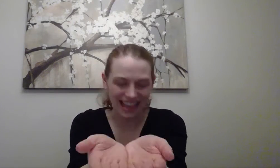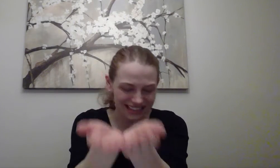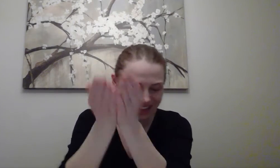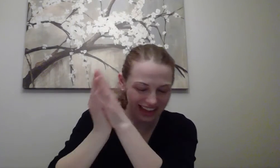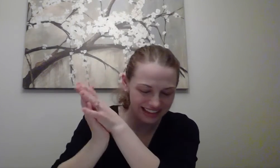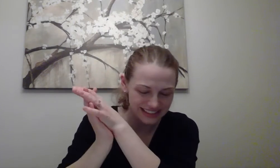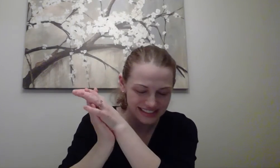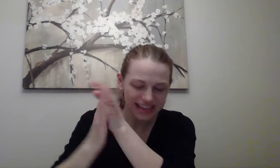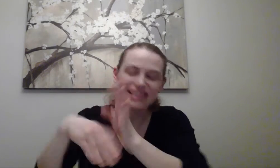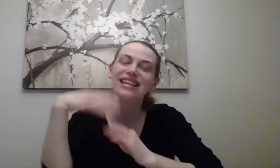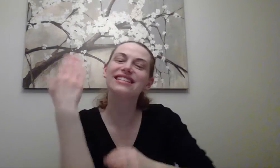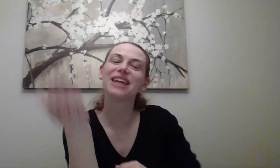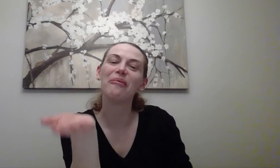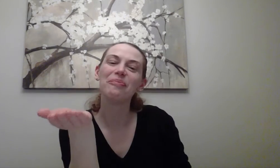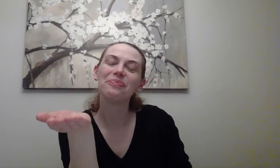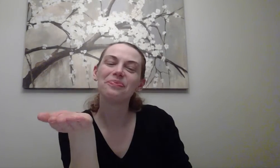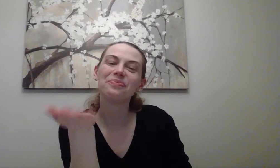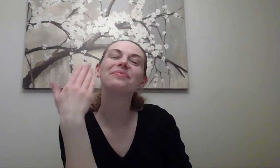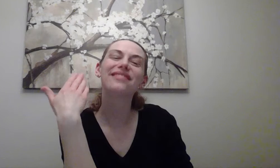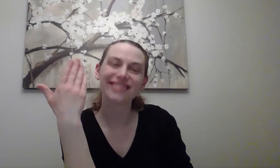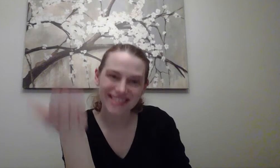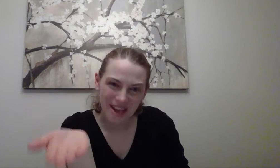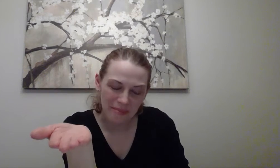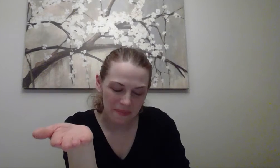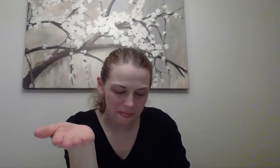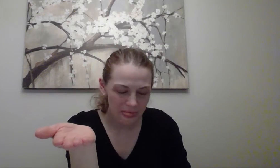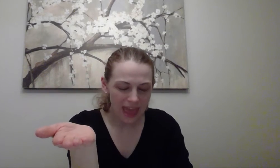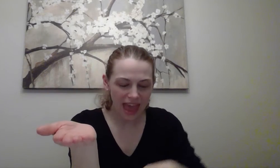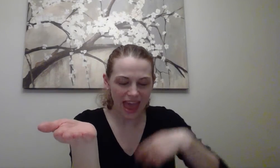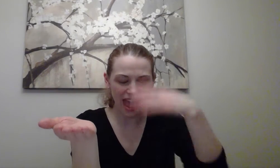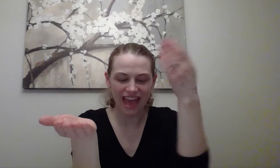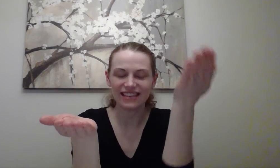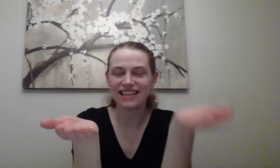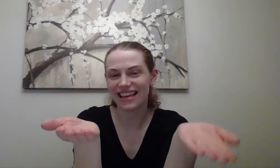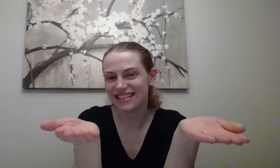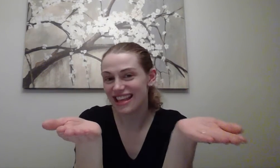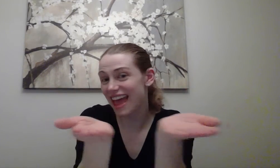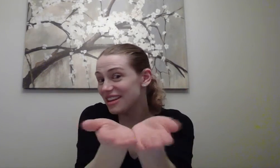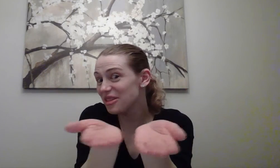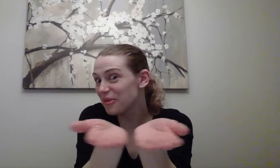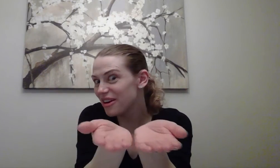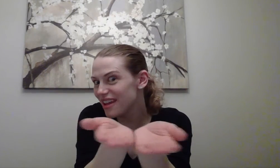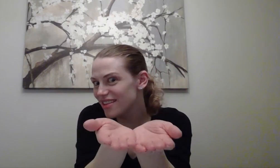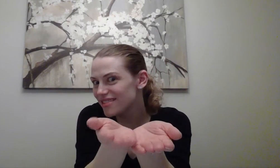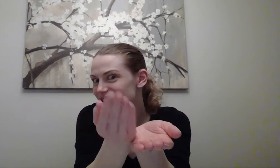Headlight. Say some. Some. Add day to the end. the word is.